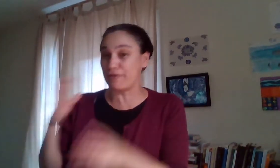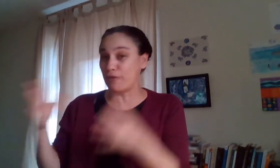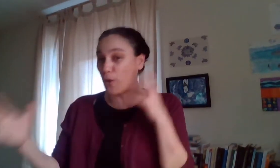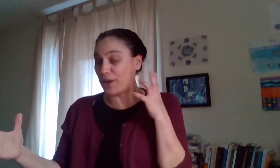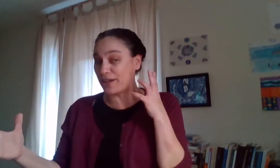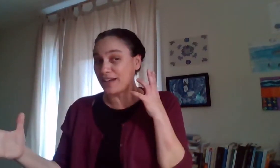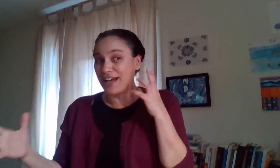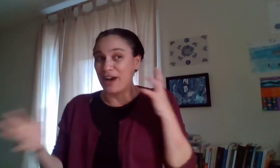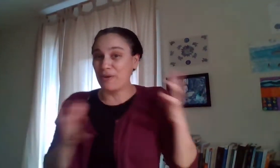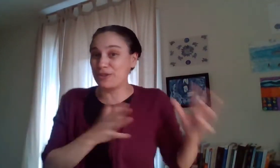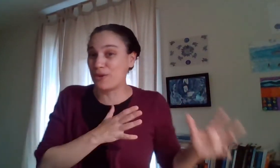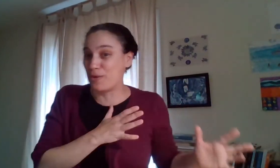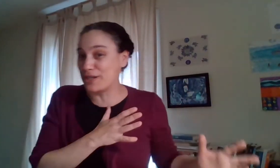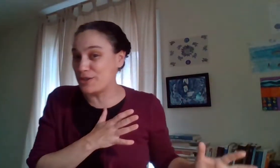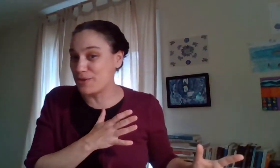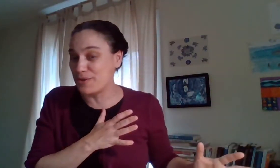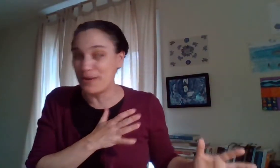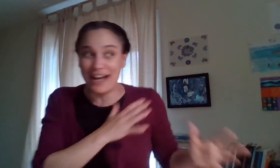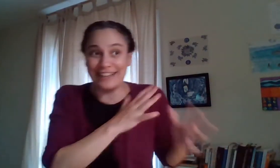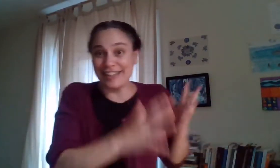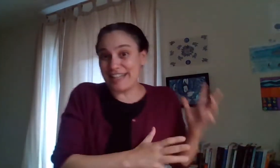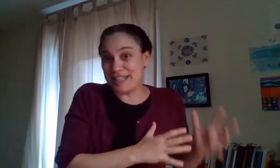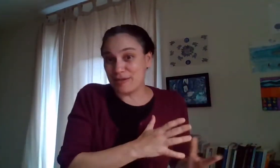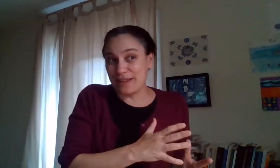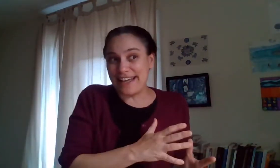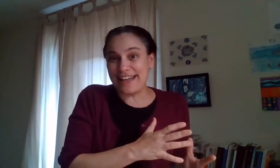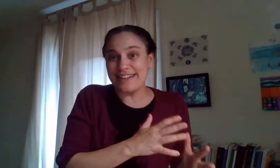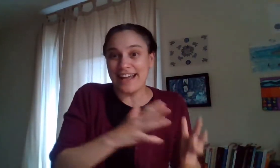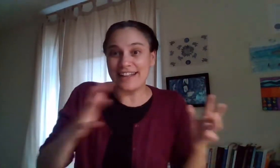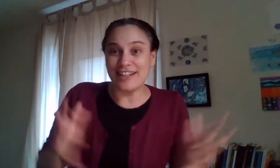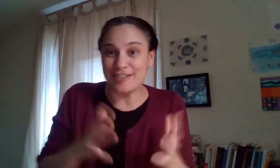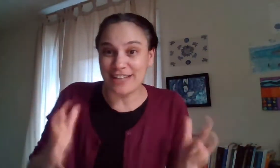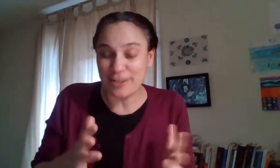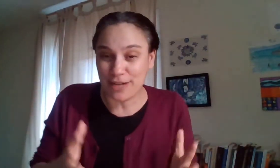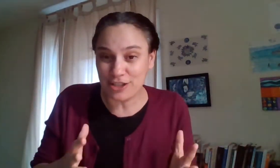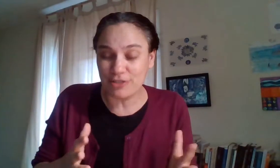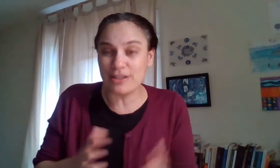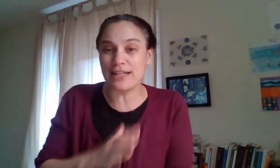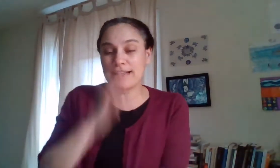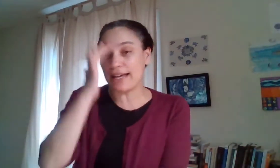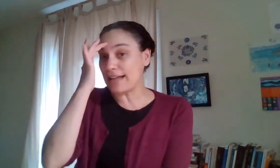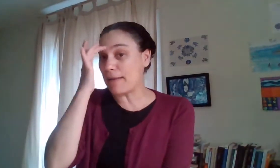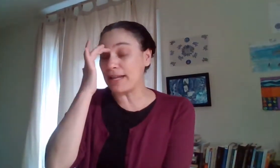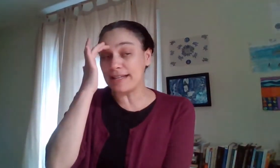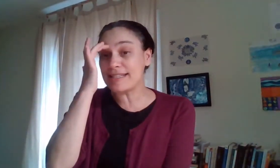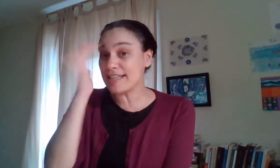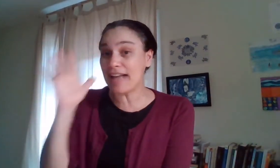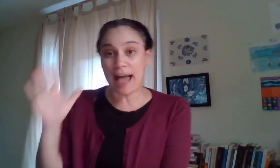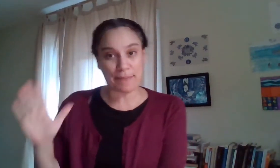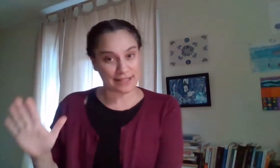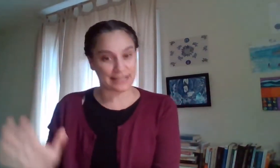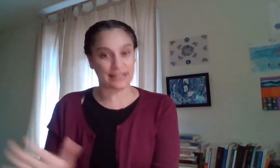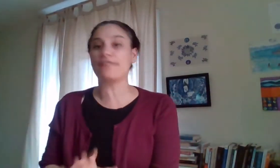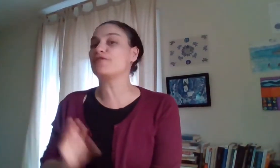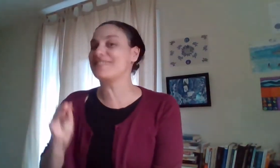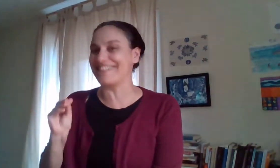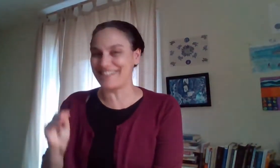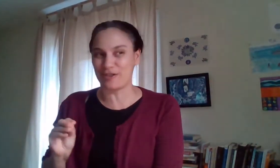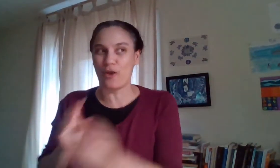avoid what you don't want to do until it gets too late and then you're like rushing to the deadline i mean it still happens the difference is you know